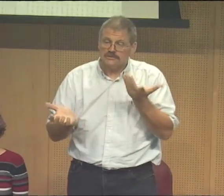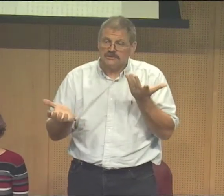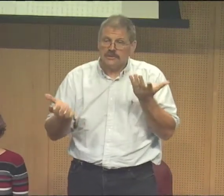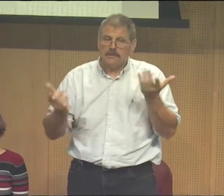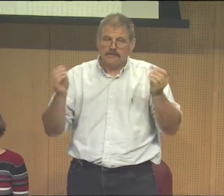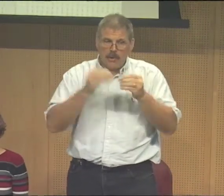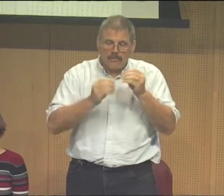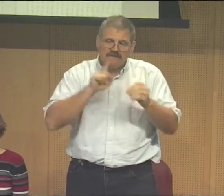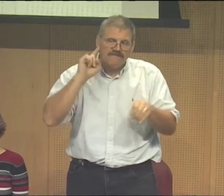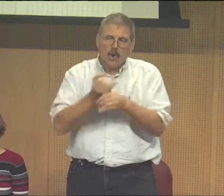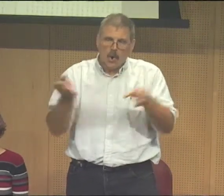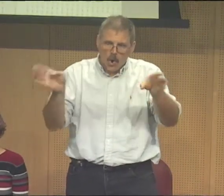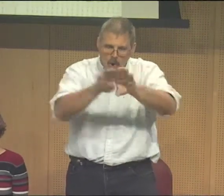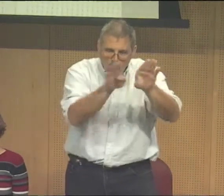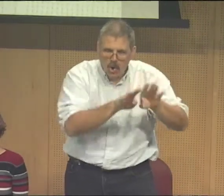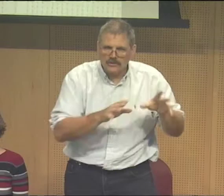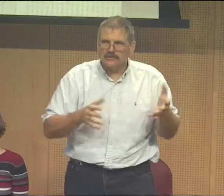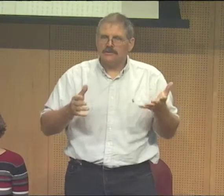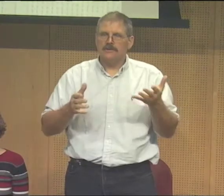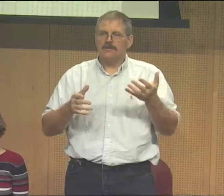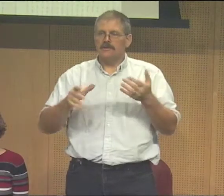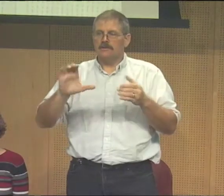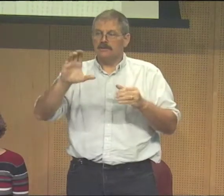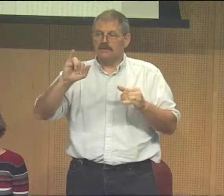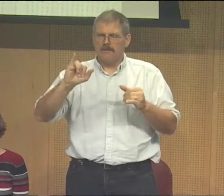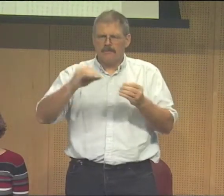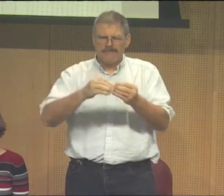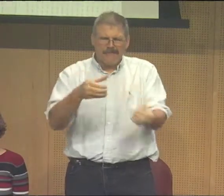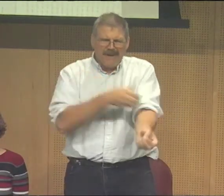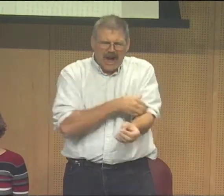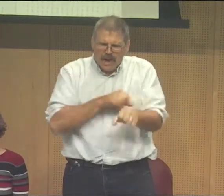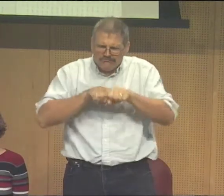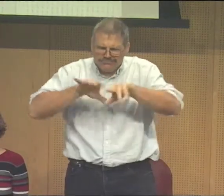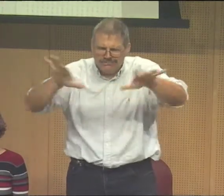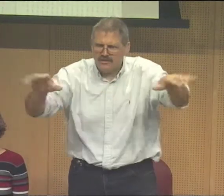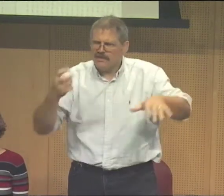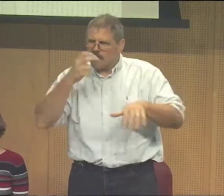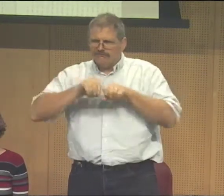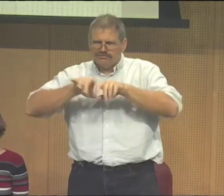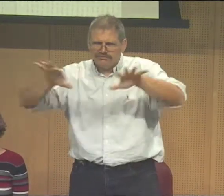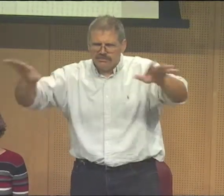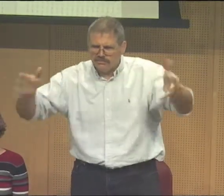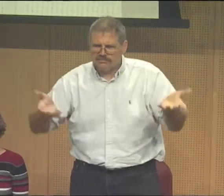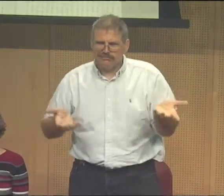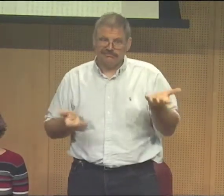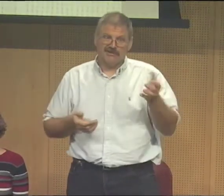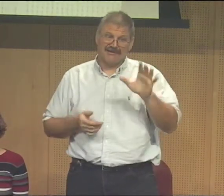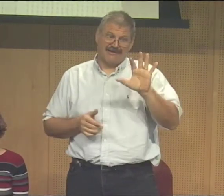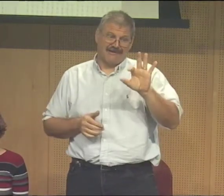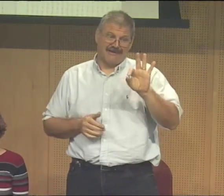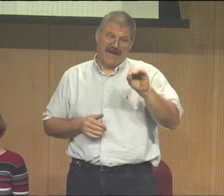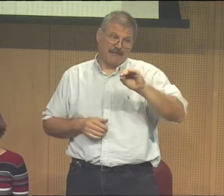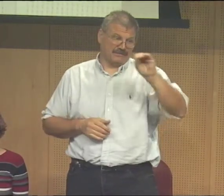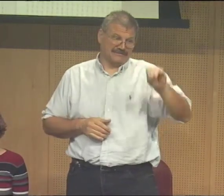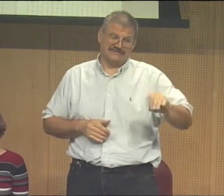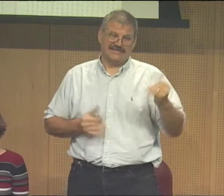this is to indicate that the deaf community is running out of time. And that oralism took over and